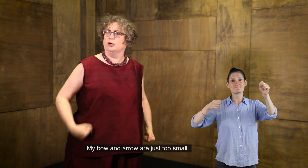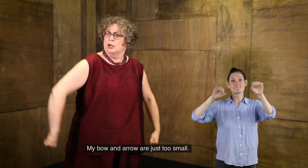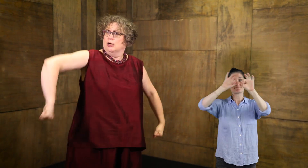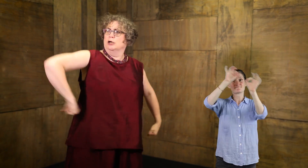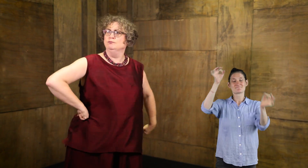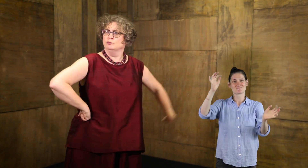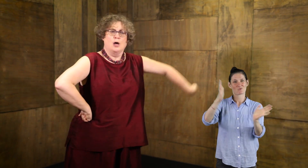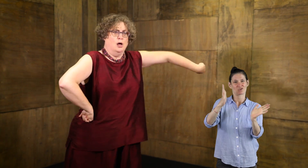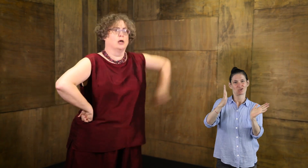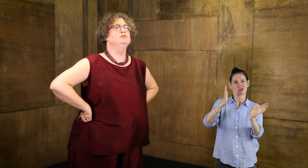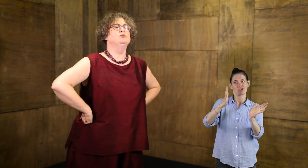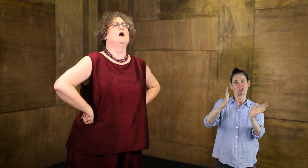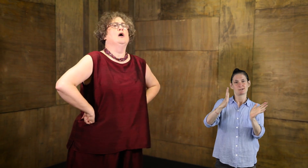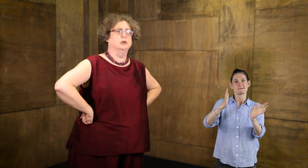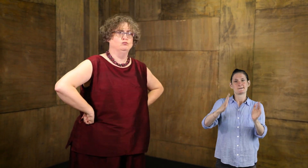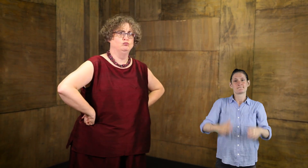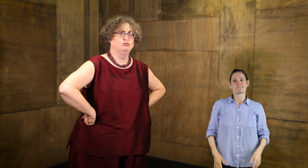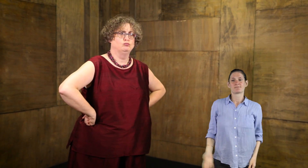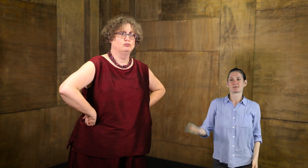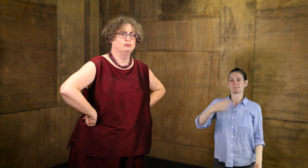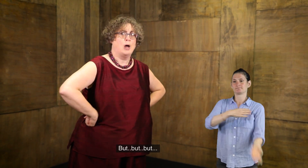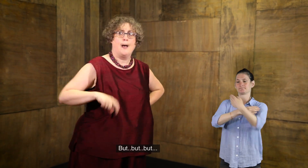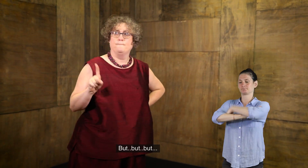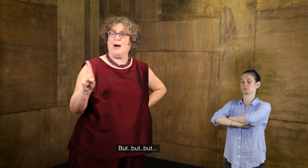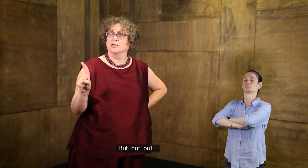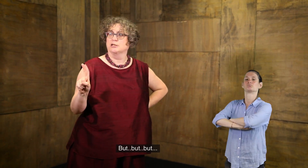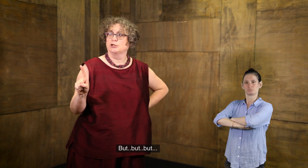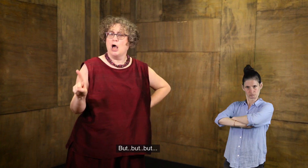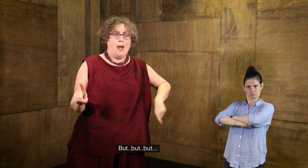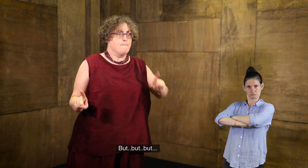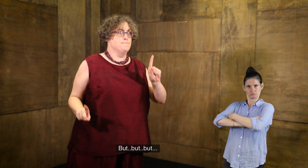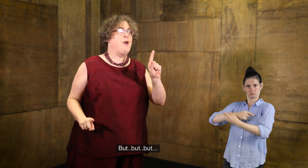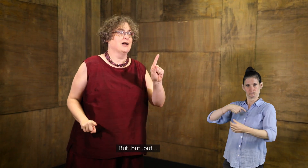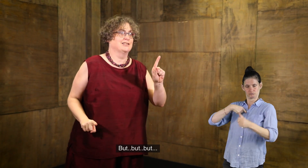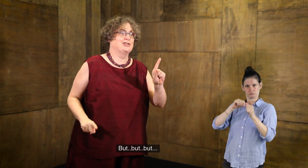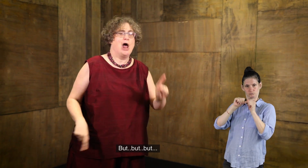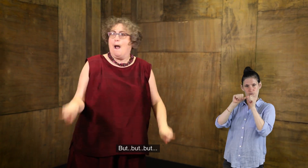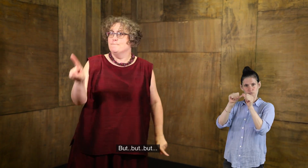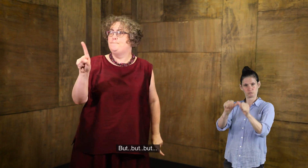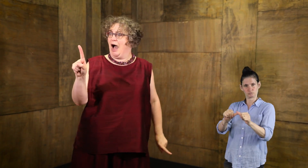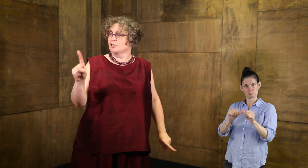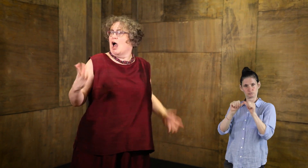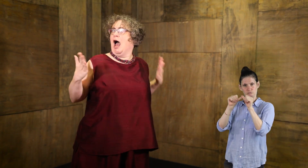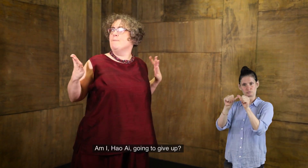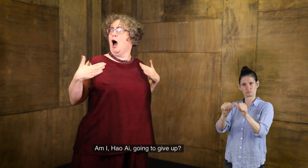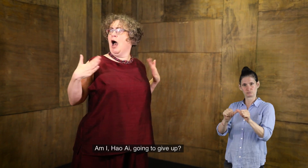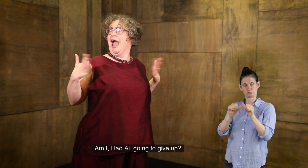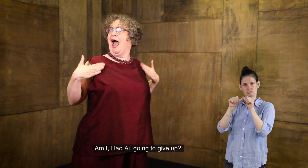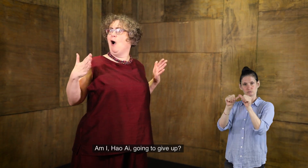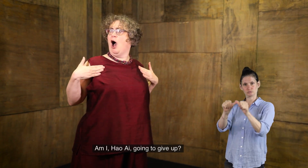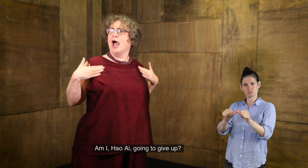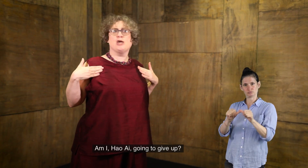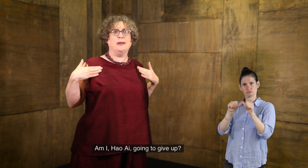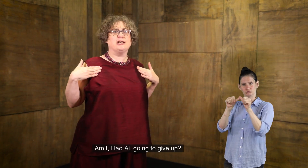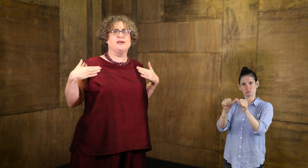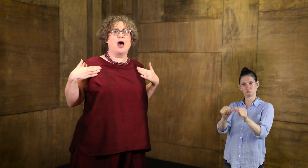small. Hum, hum, hum, hum. But, but, but, am I,